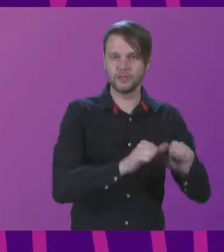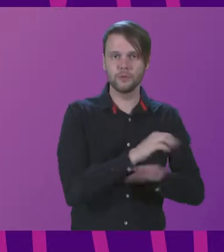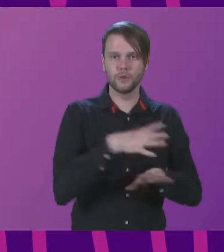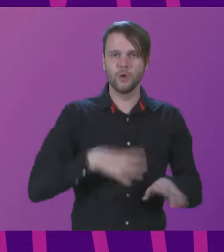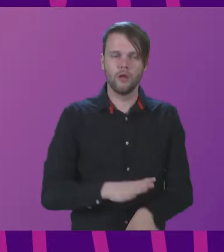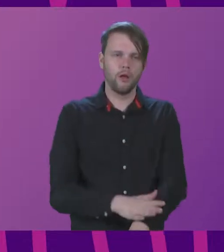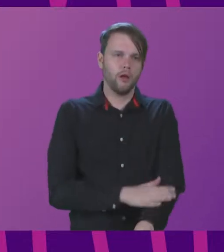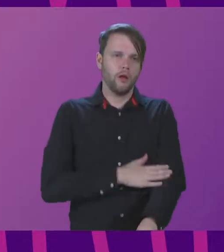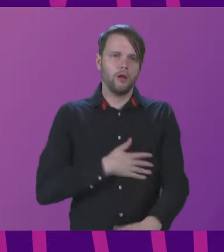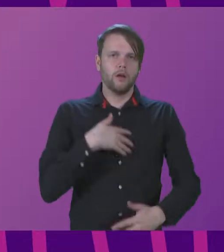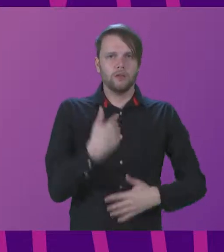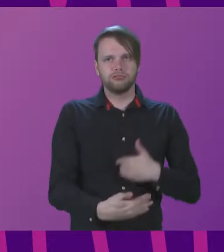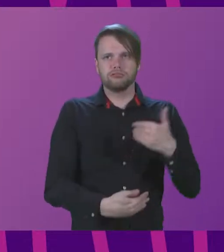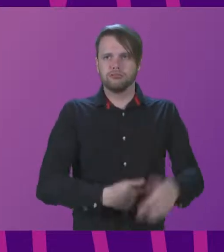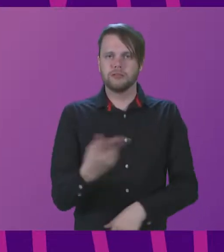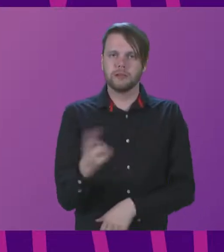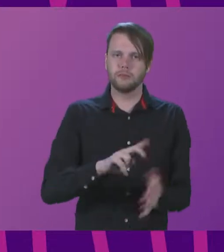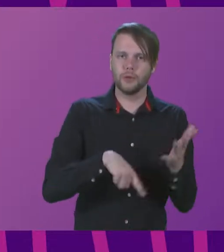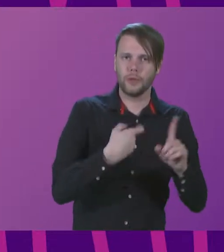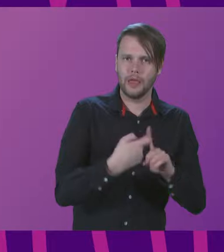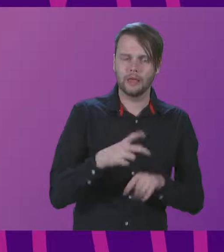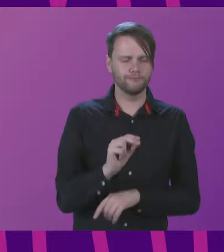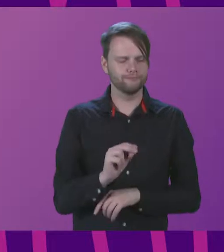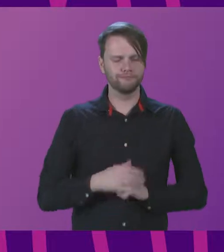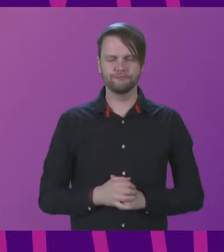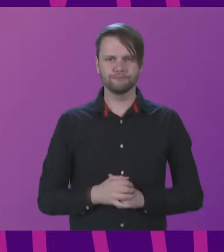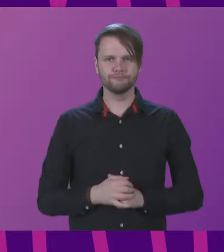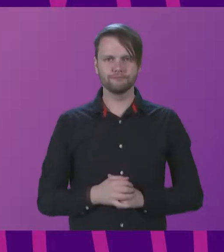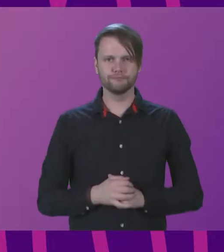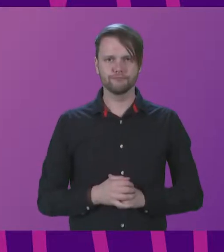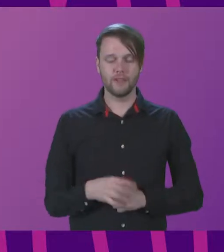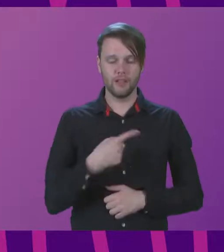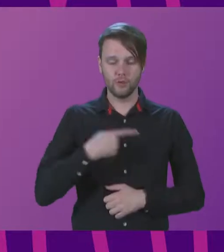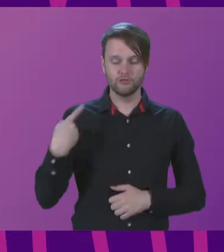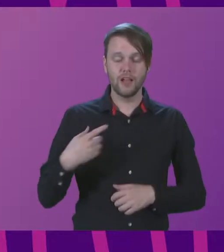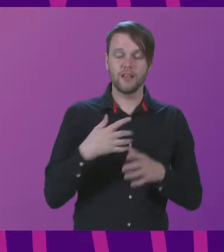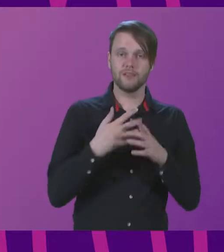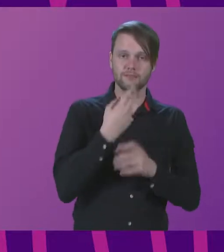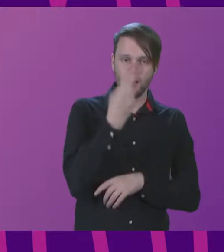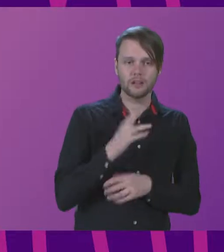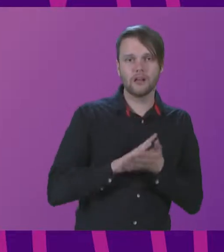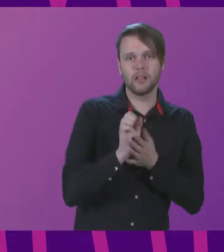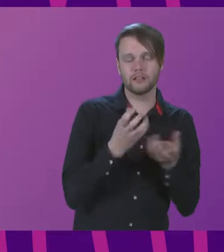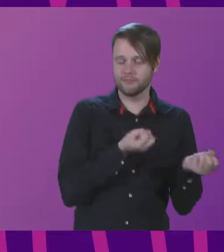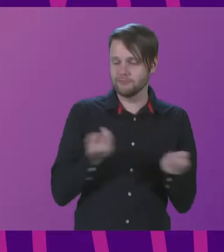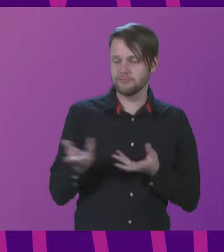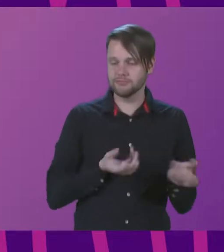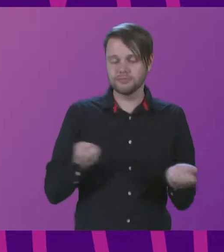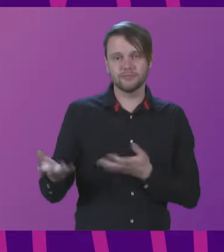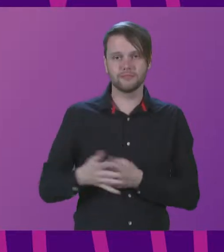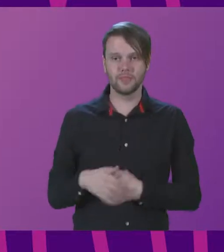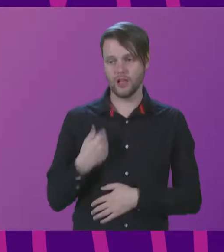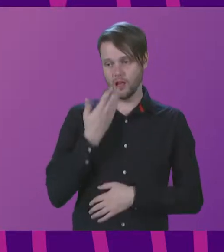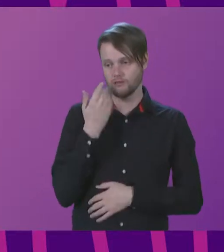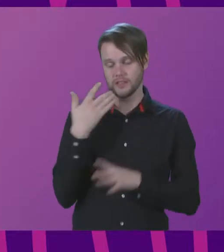as it does to get to the UK. Ukrainian art and culture has much to give in return for our support now. Unparalleled recent